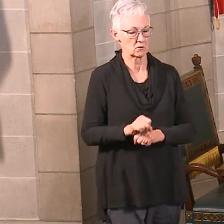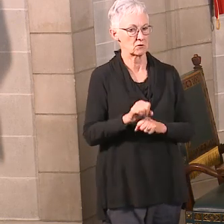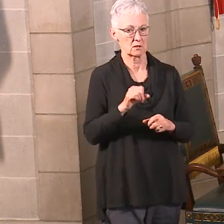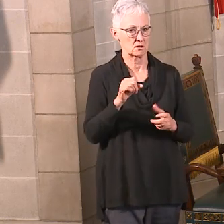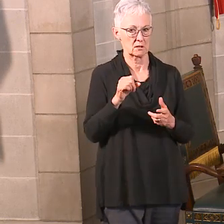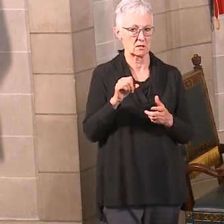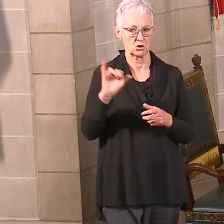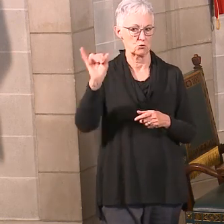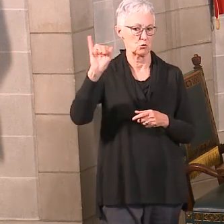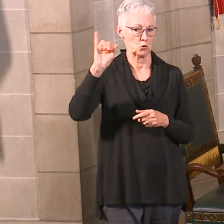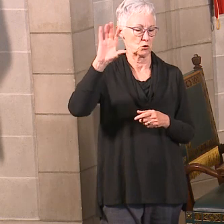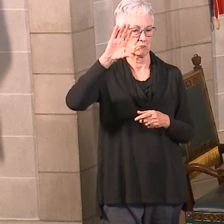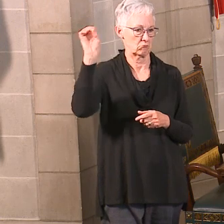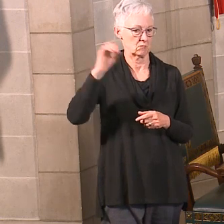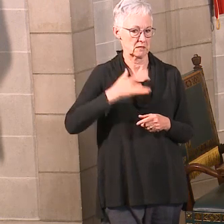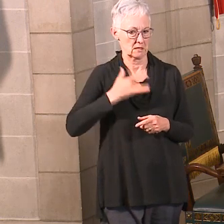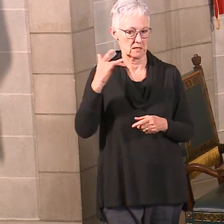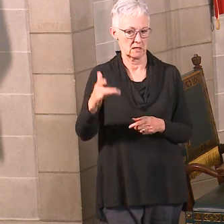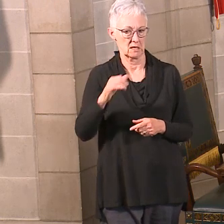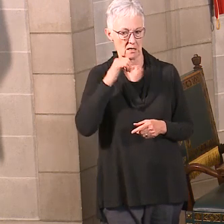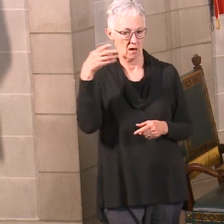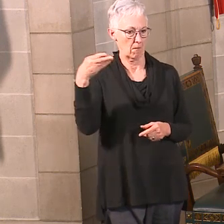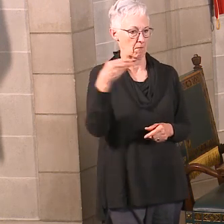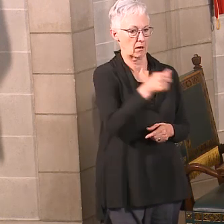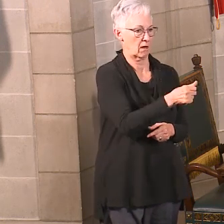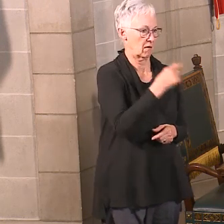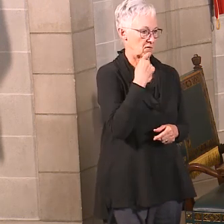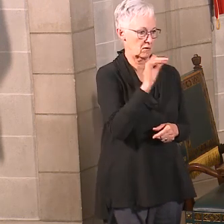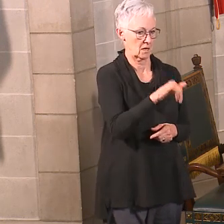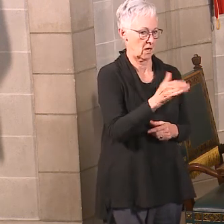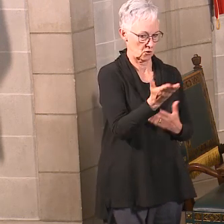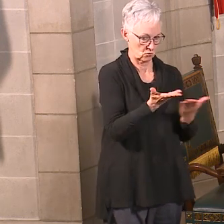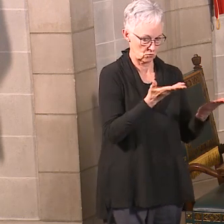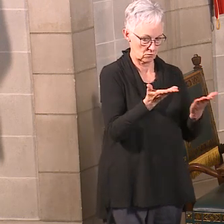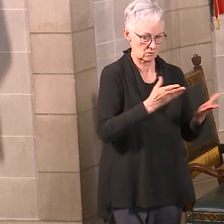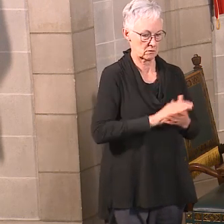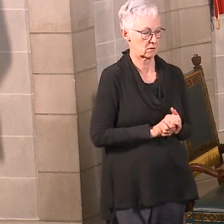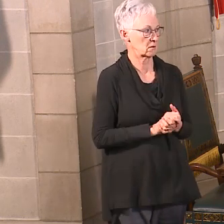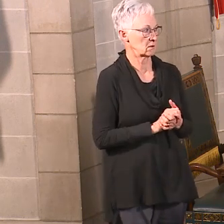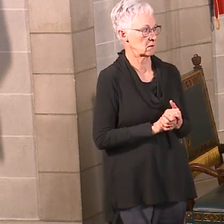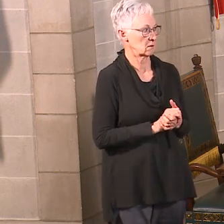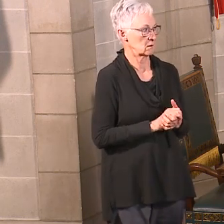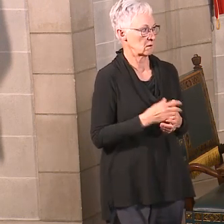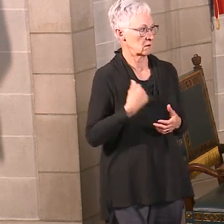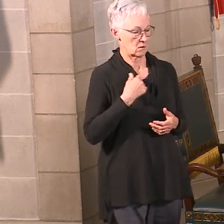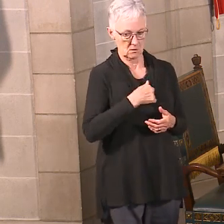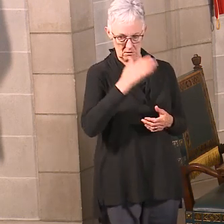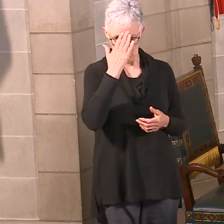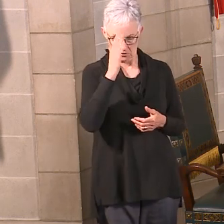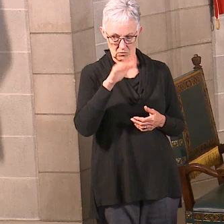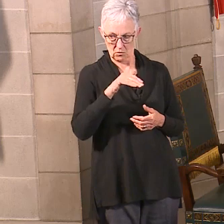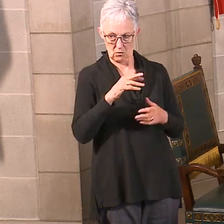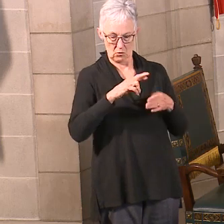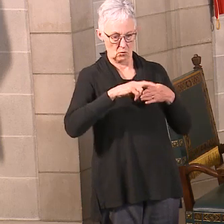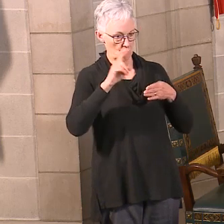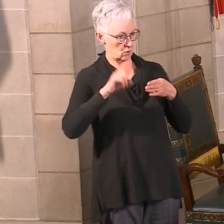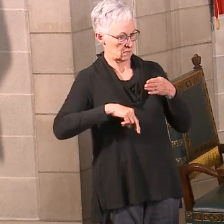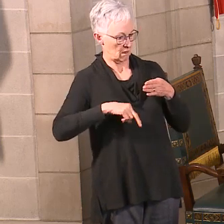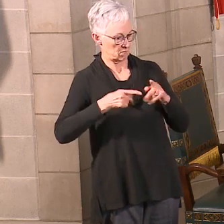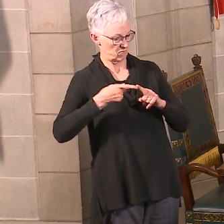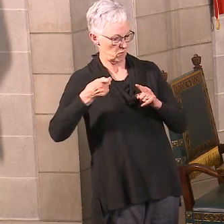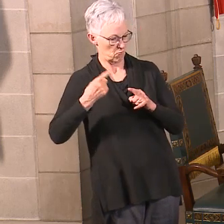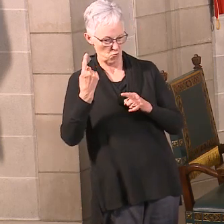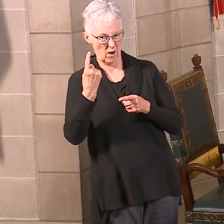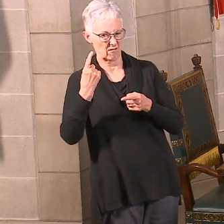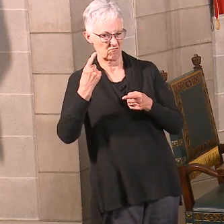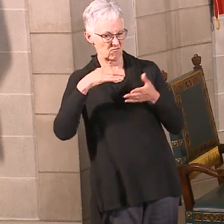service as well. We know the results from the study that DBH did a